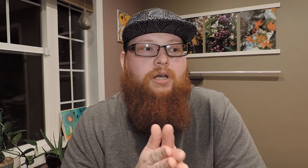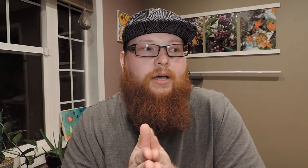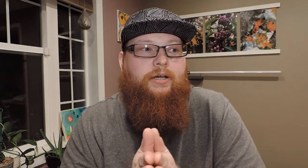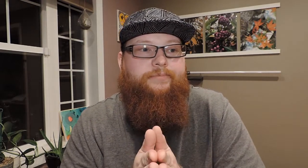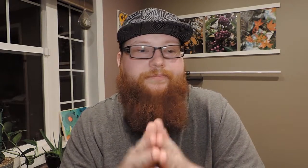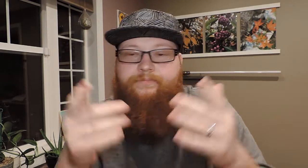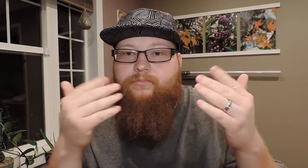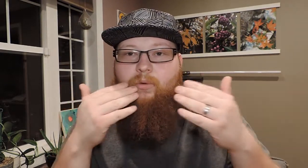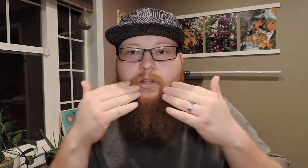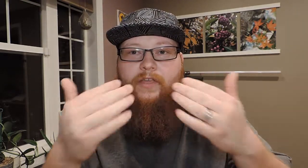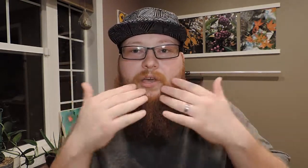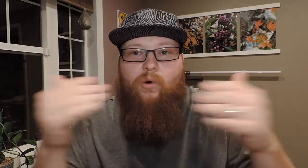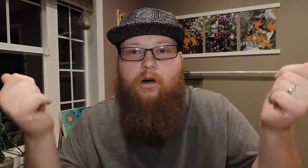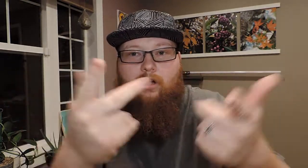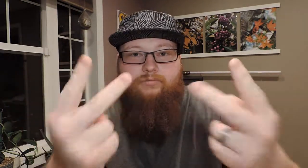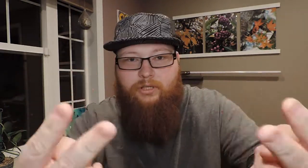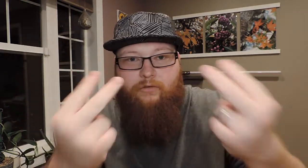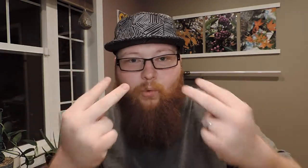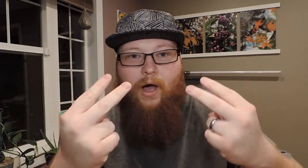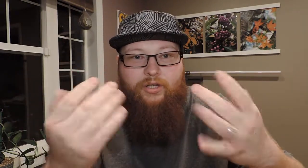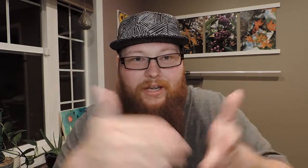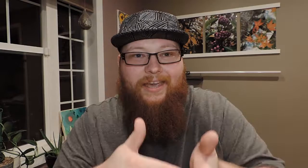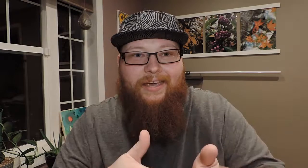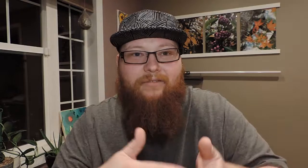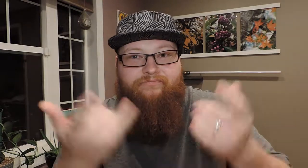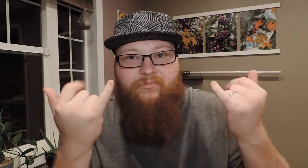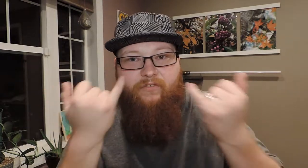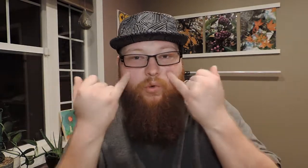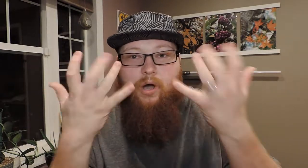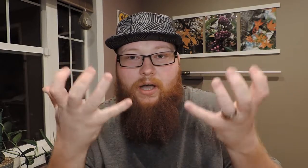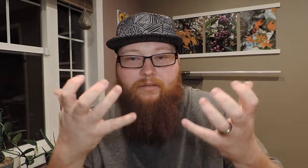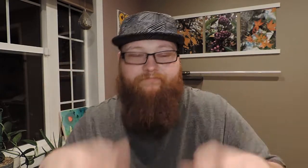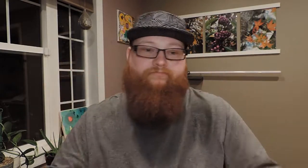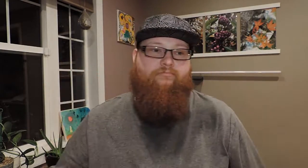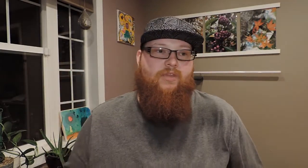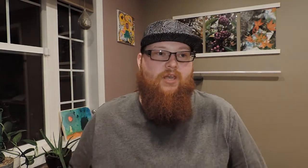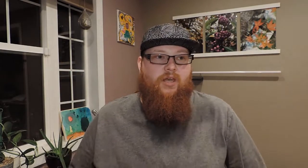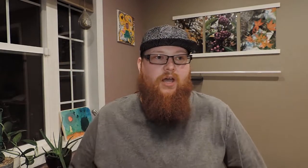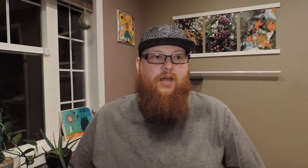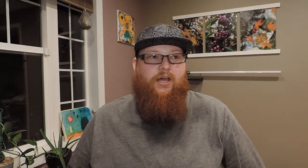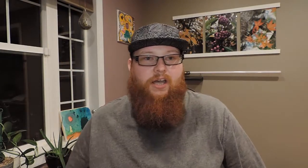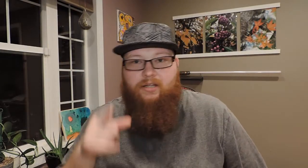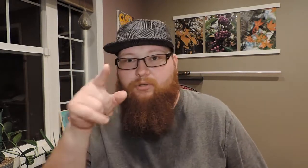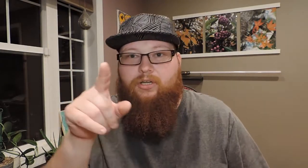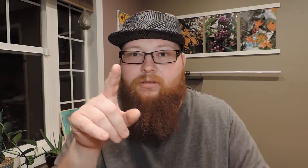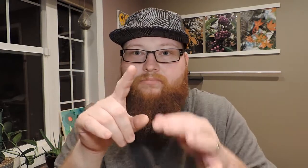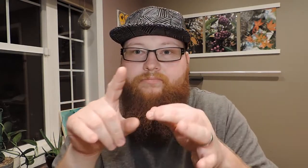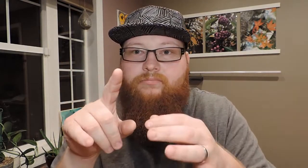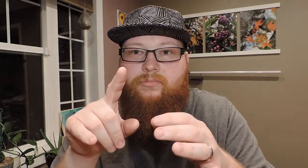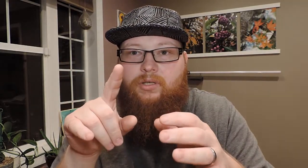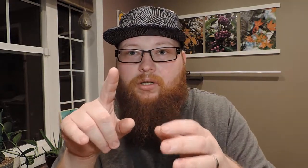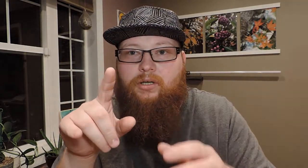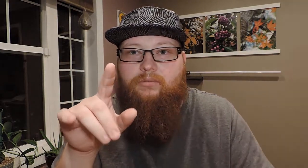Um, I want to thank you all, you know, for watching again, if you want. Um, you can, you know,